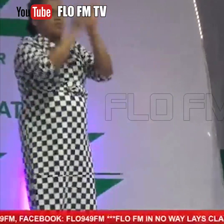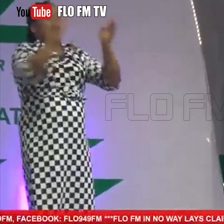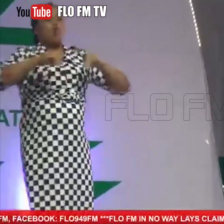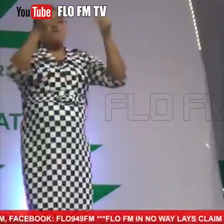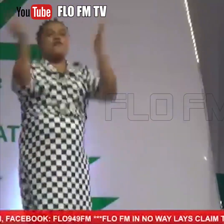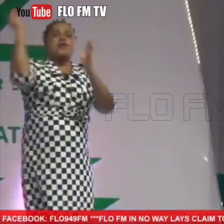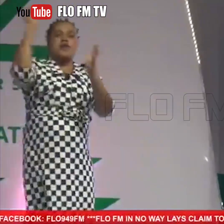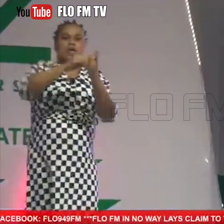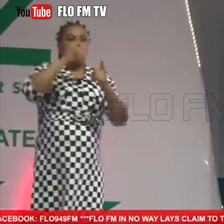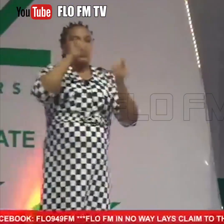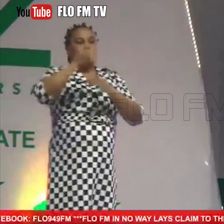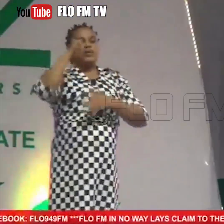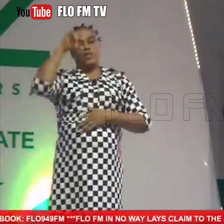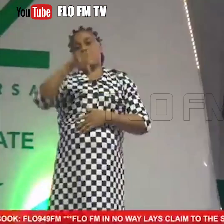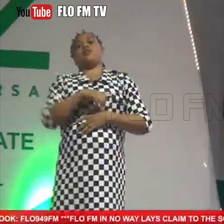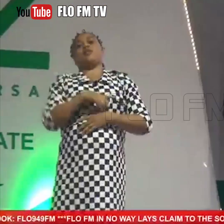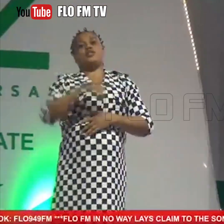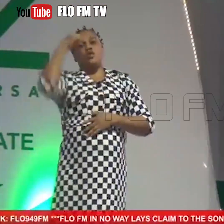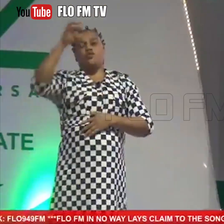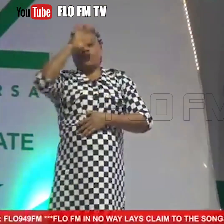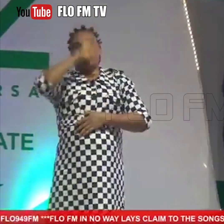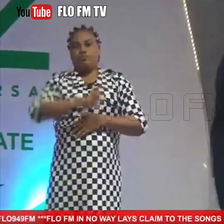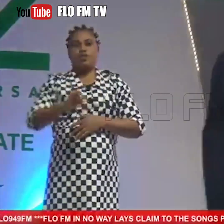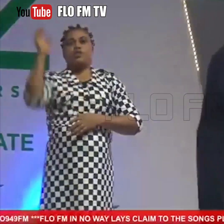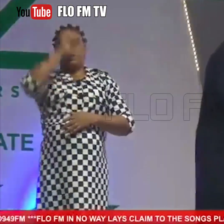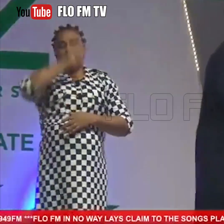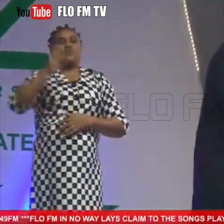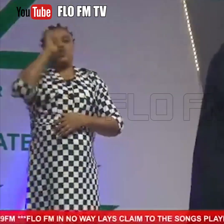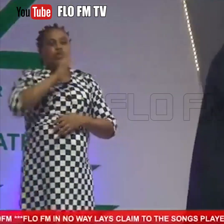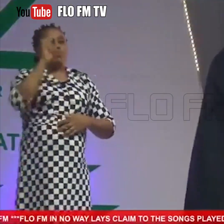again to this lady for the beautiful speech.